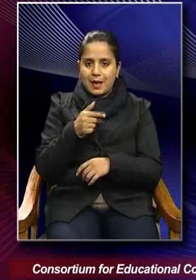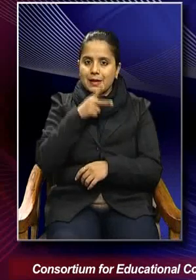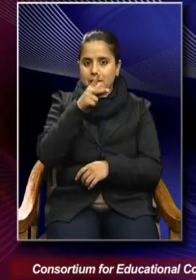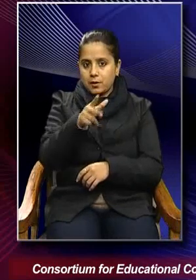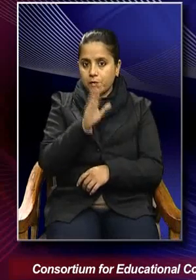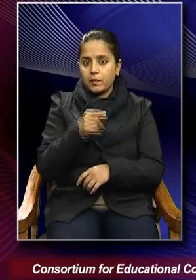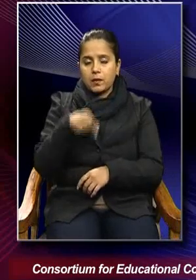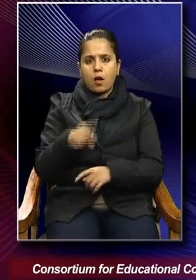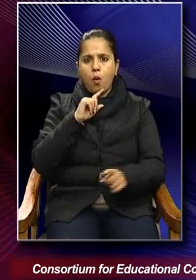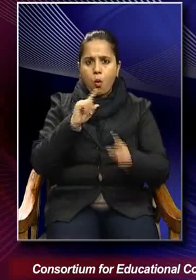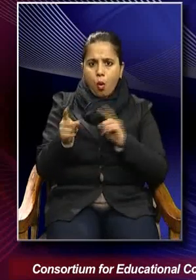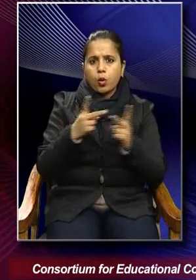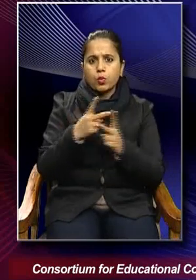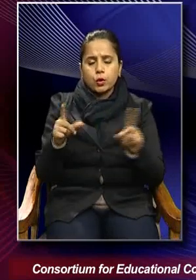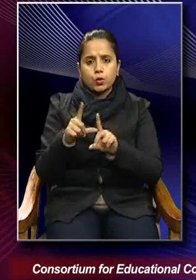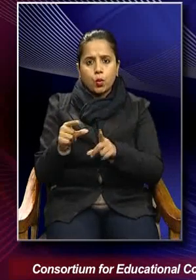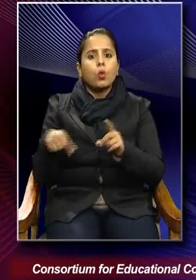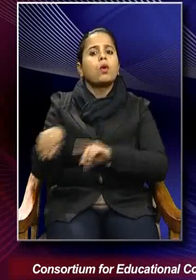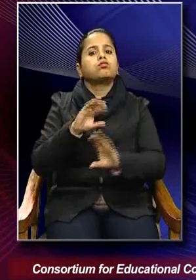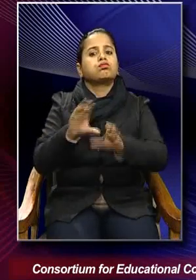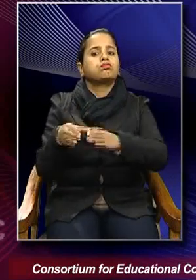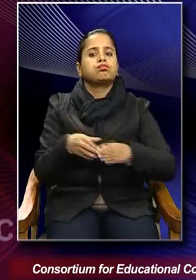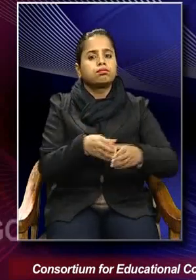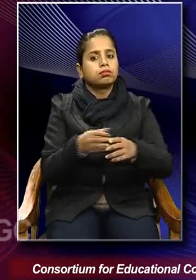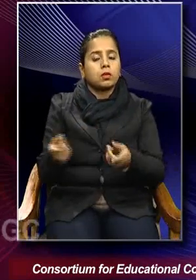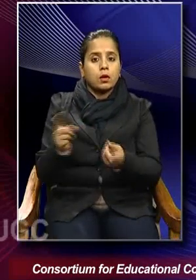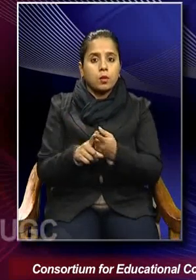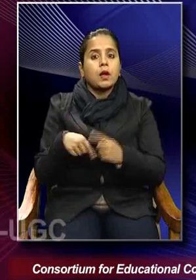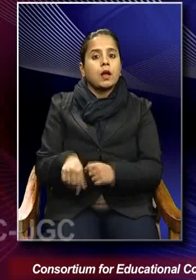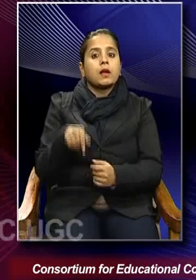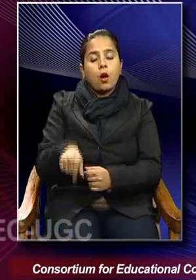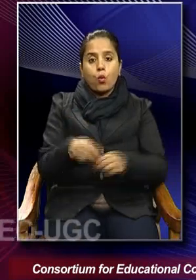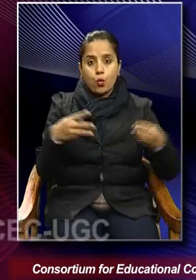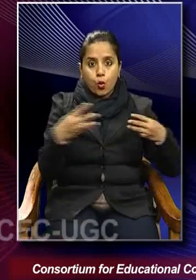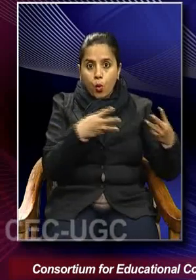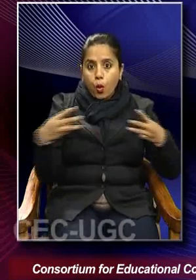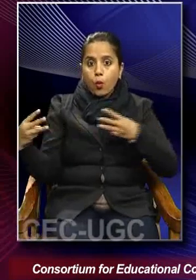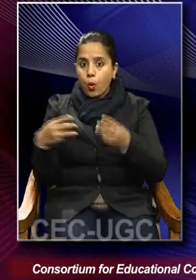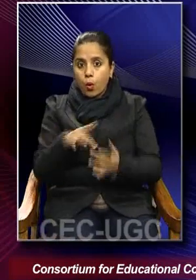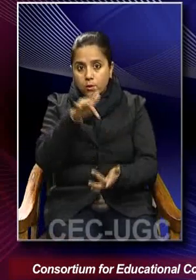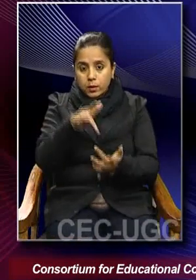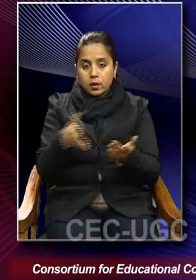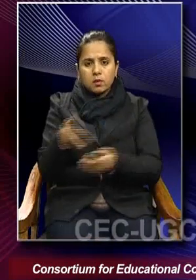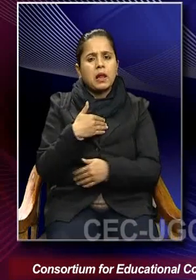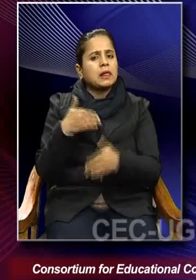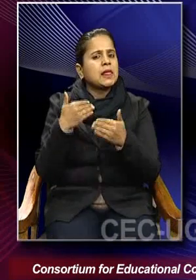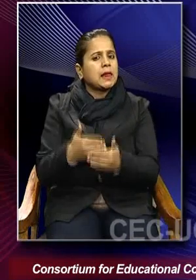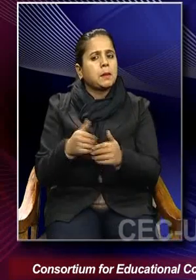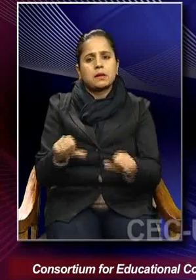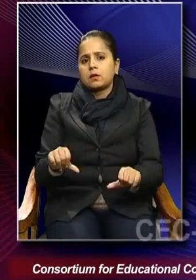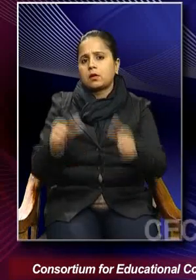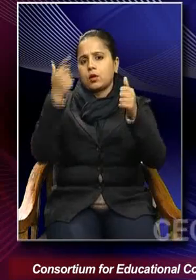dictatorial regimes is the order of the day in the interwar period, we have very limited success for